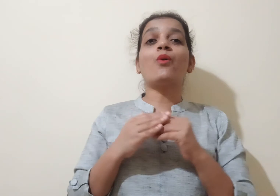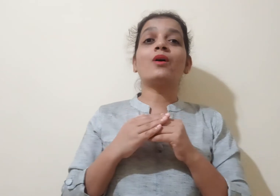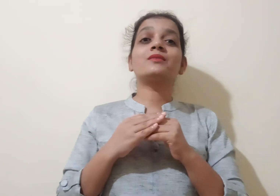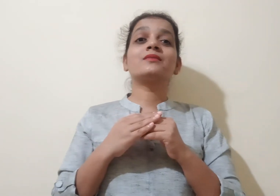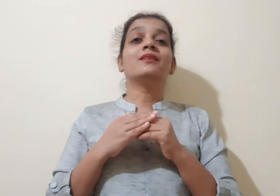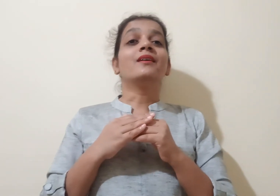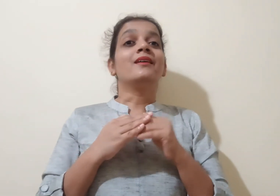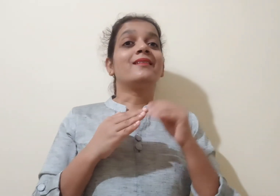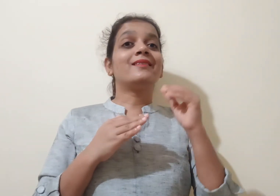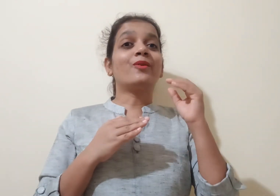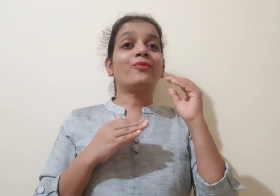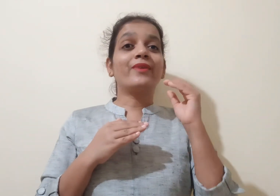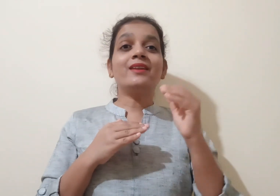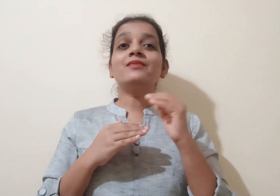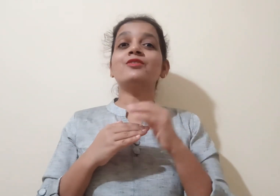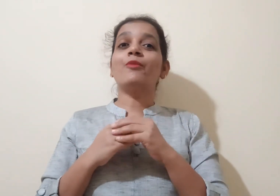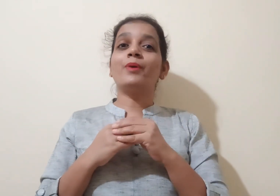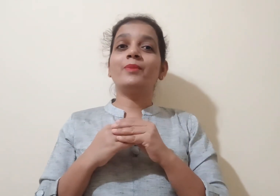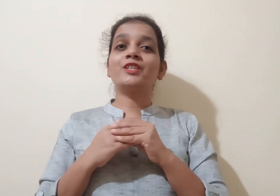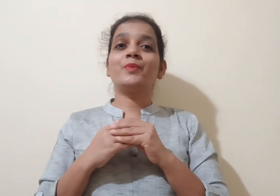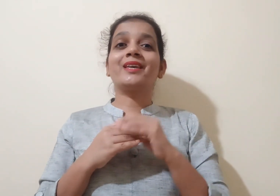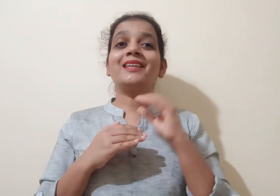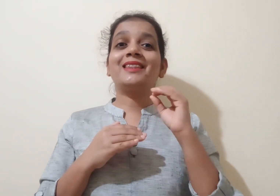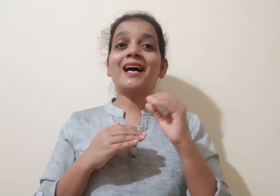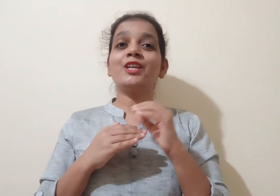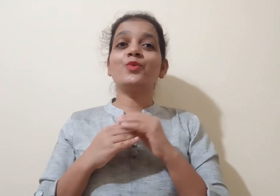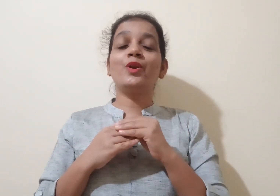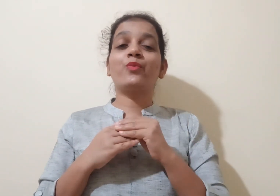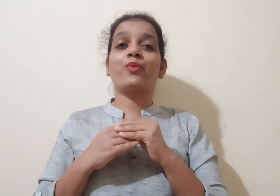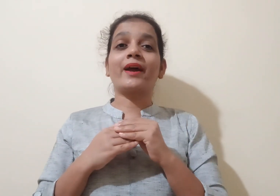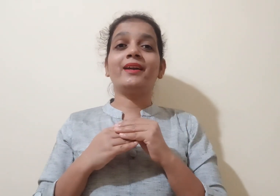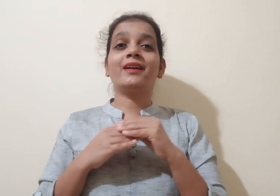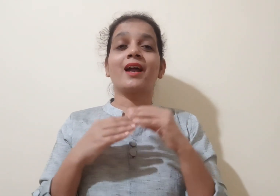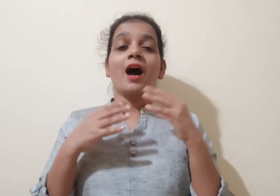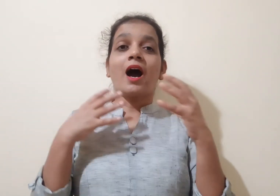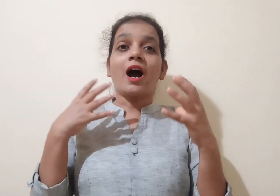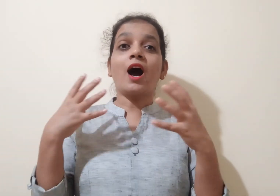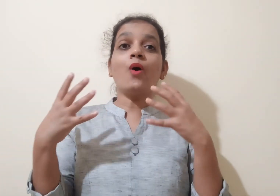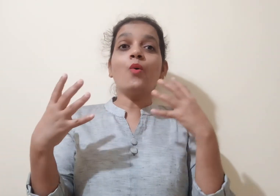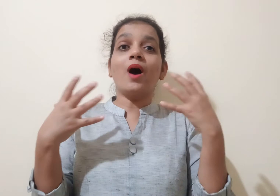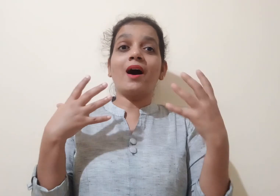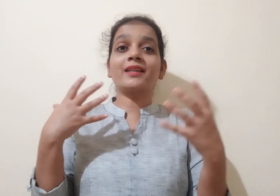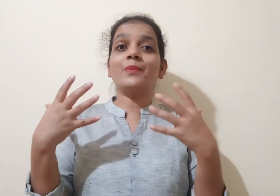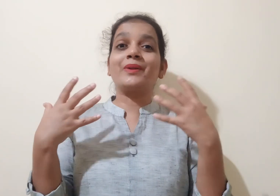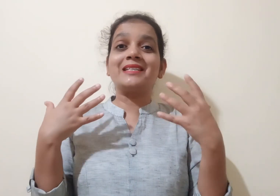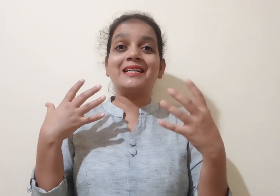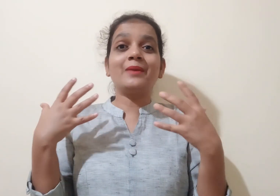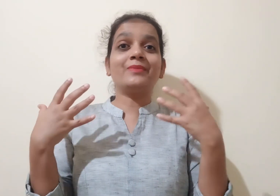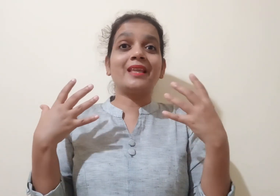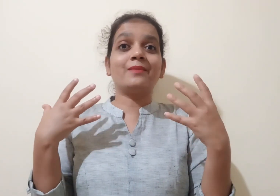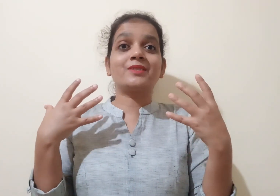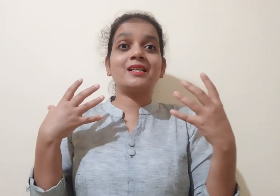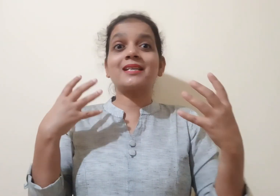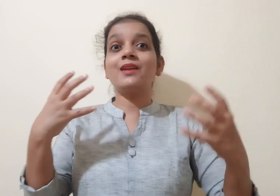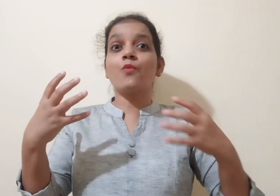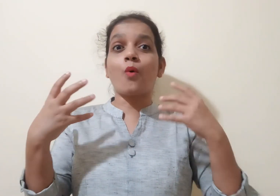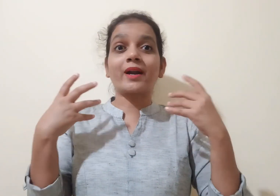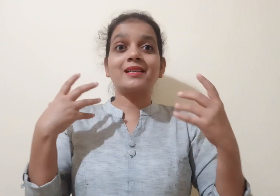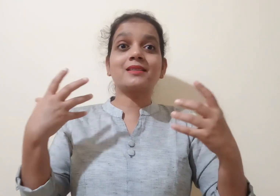watch the winners of public speaking, then you will find how are they presenting themselves and what is